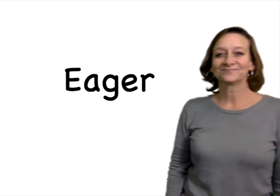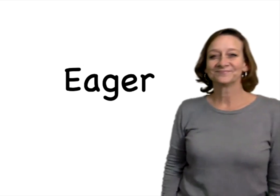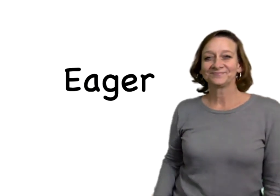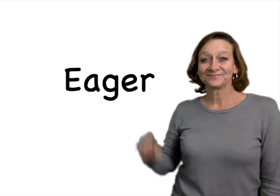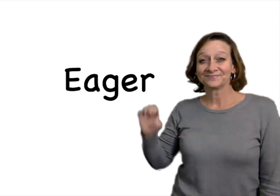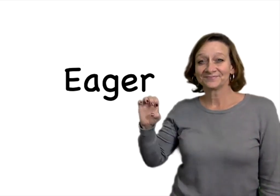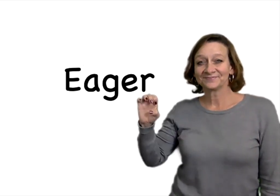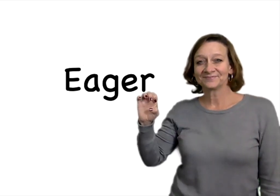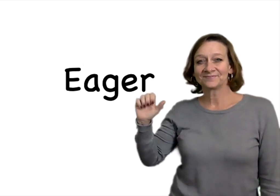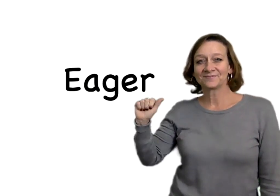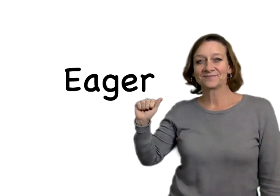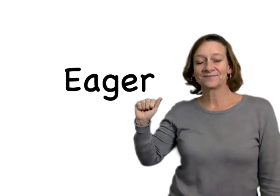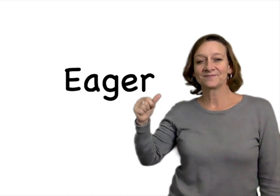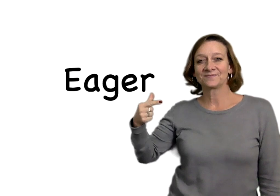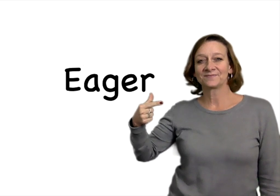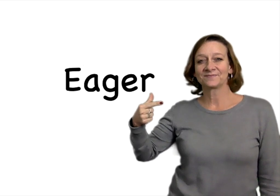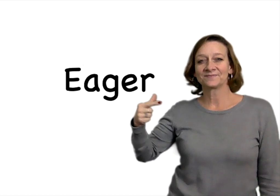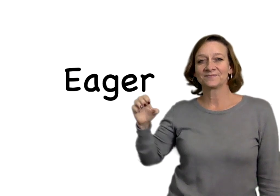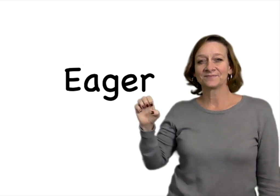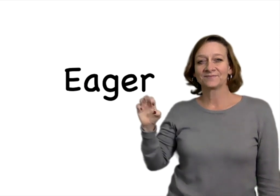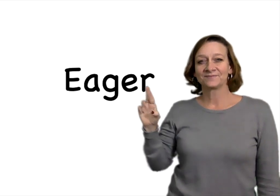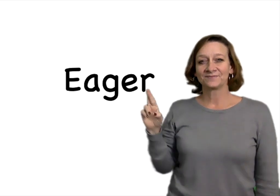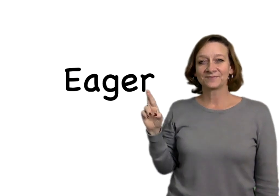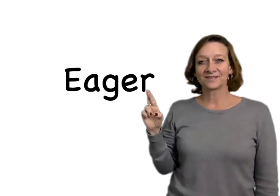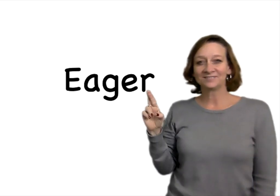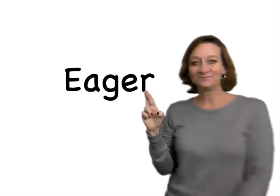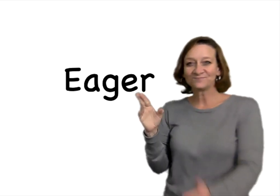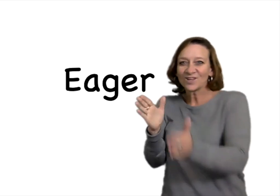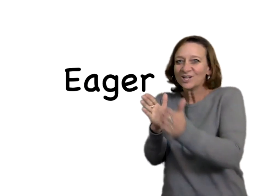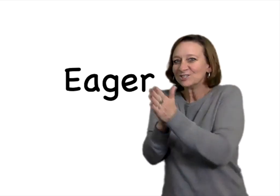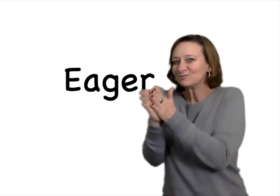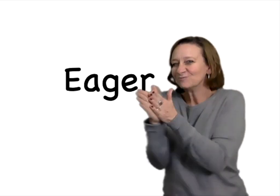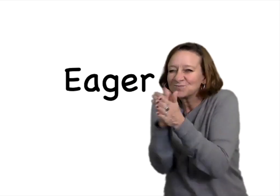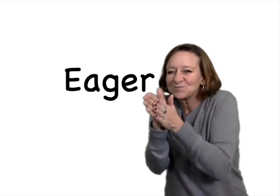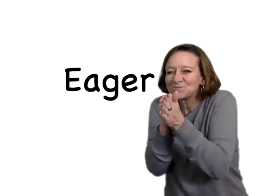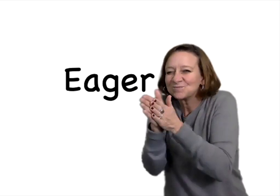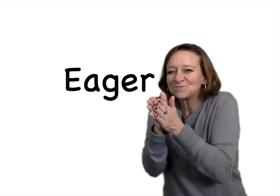E-A-G-E-R, eager.